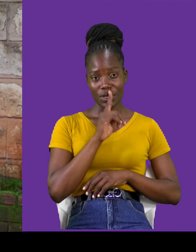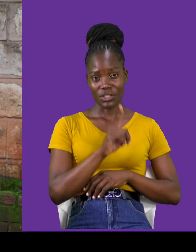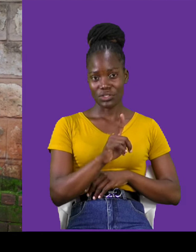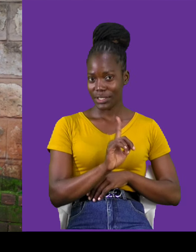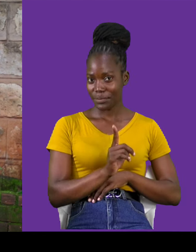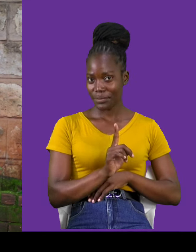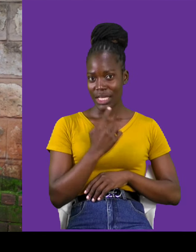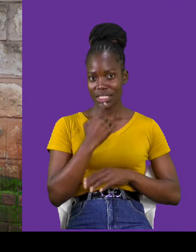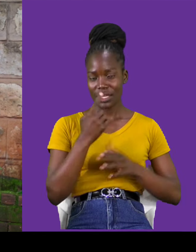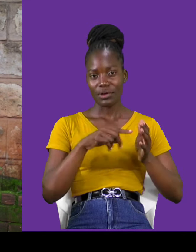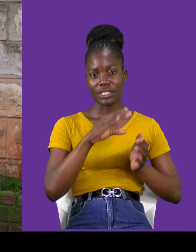nyakazi,